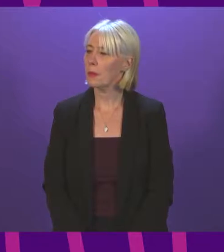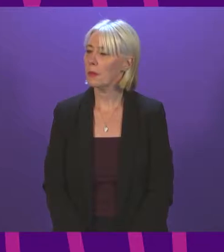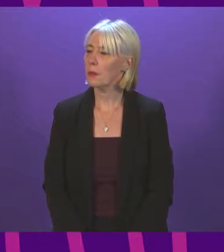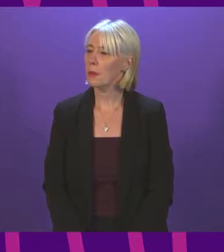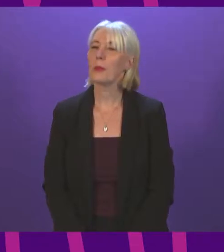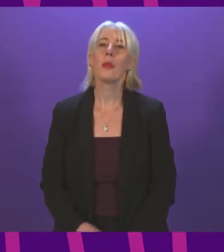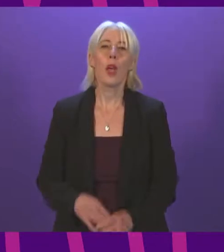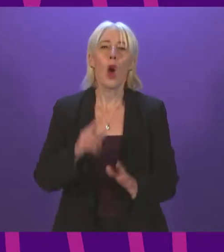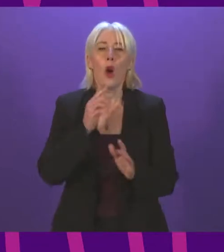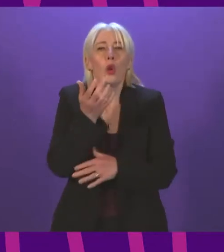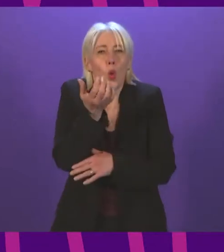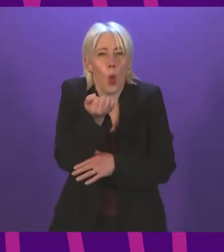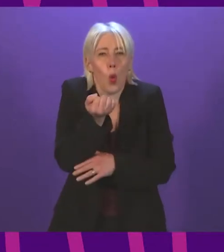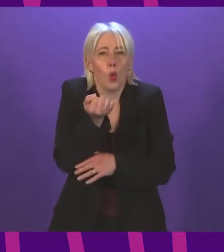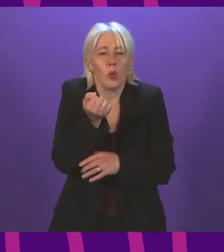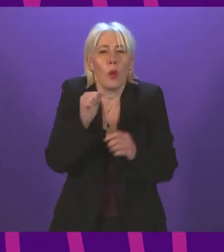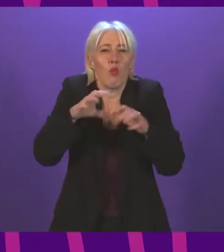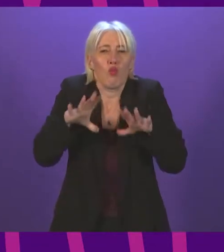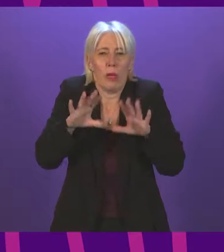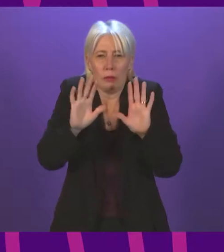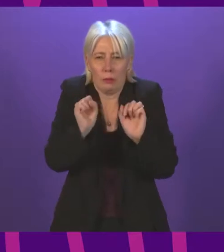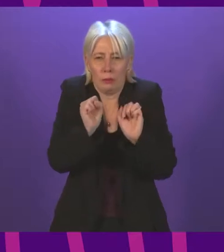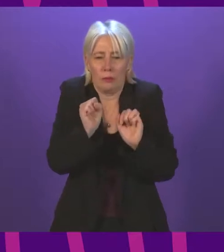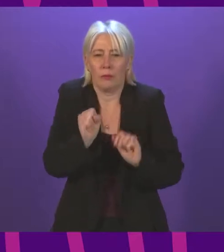We'll just suspend shortly. Thank you.